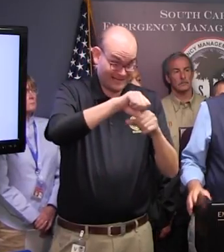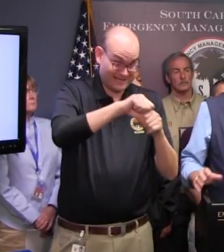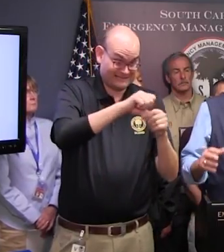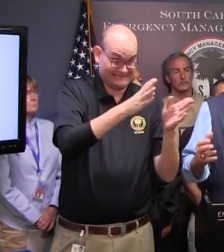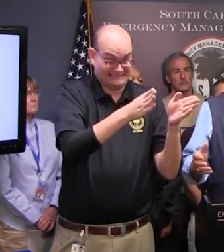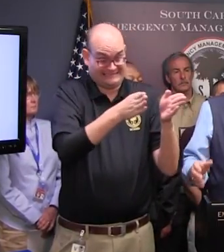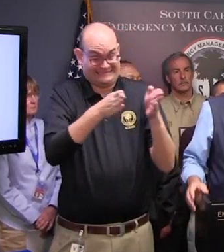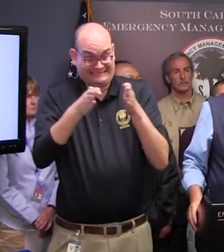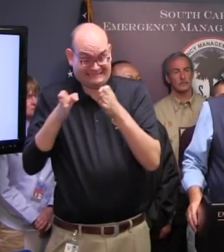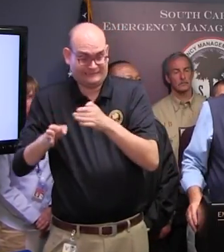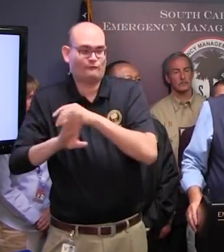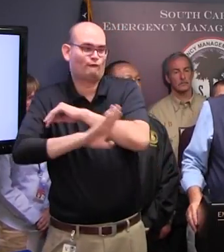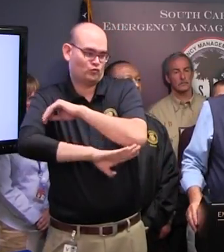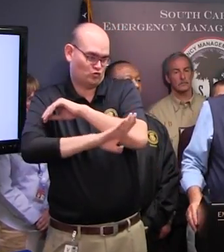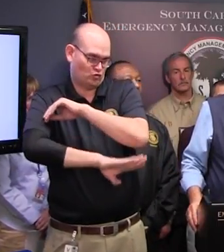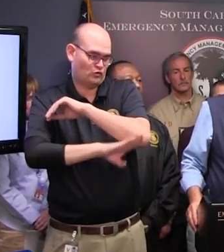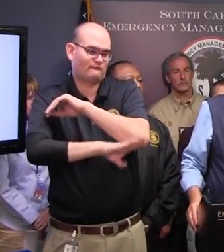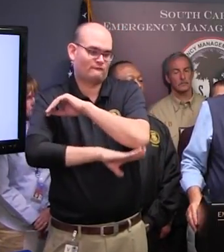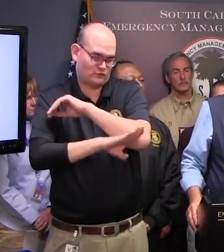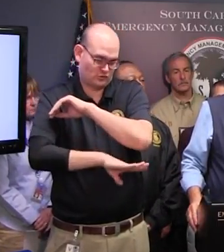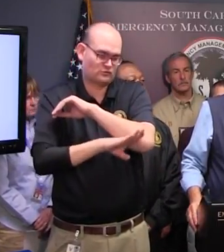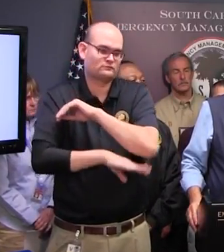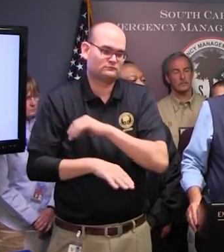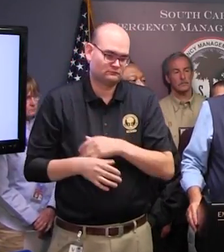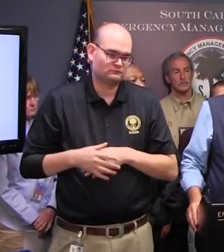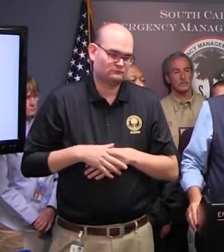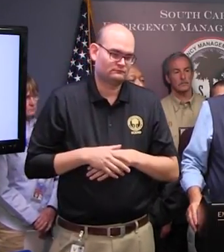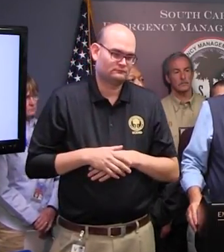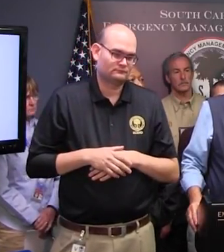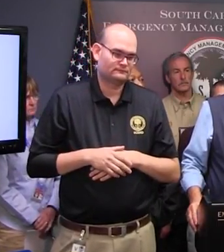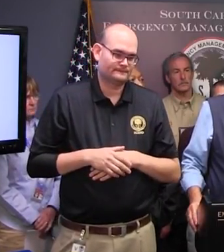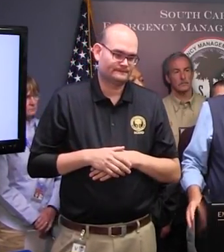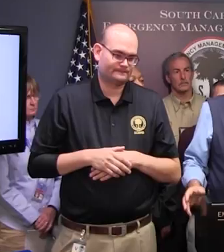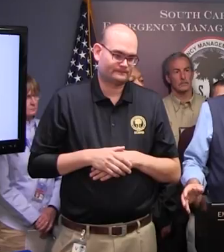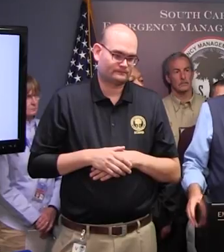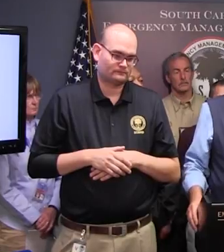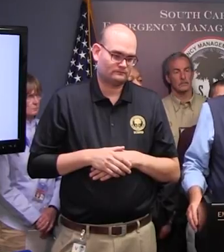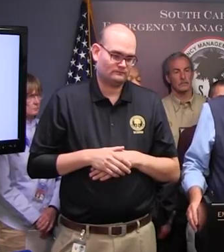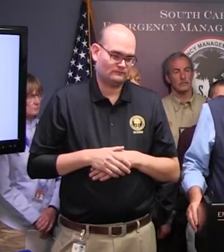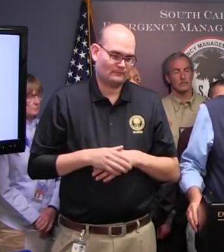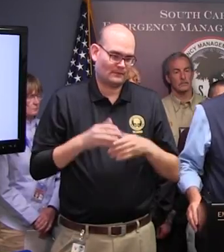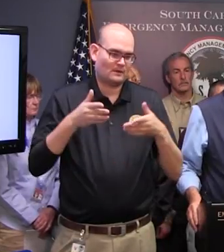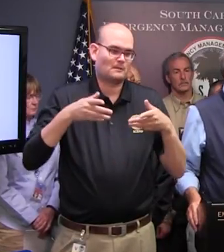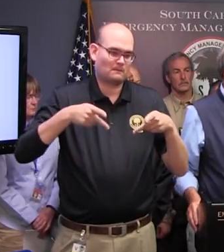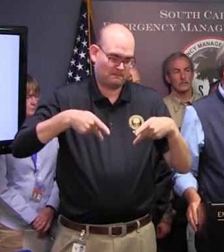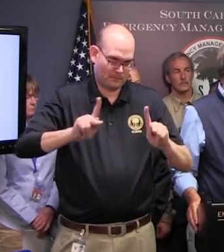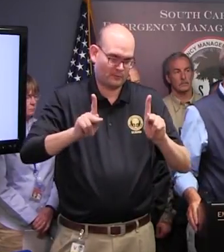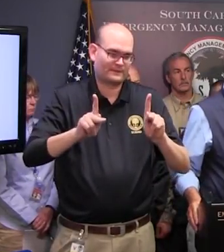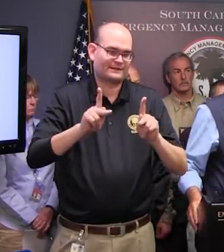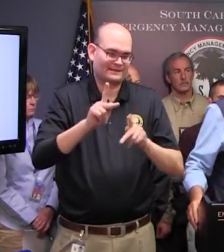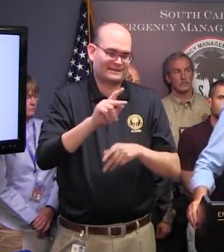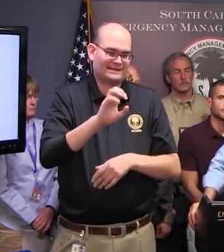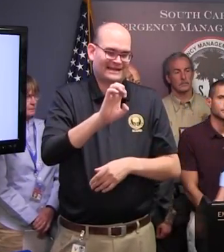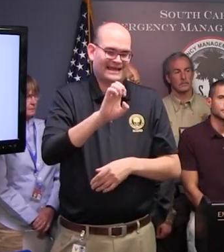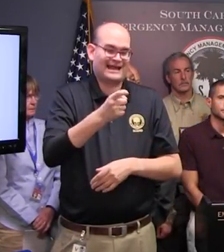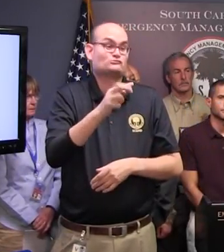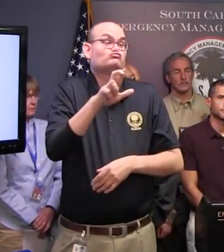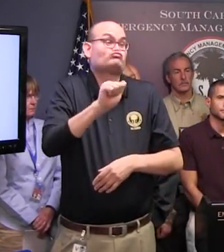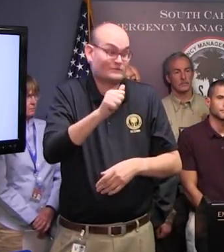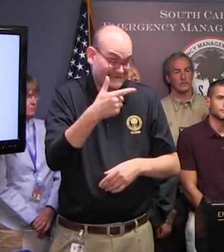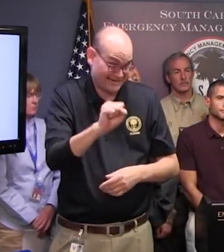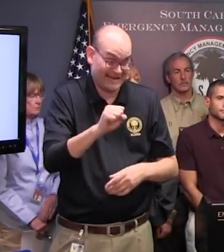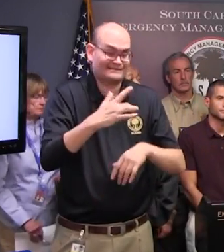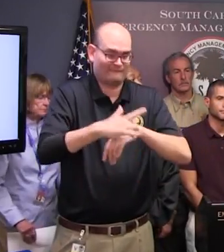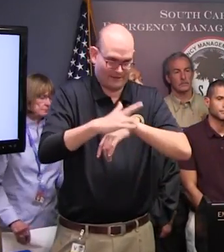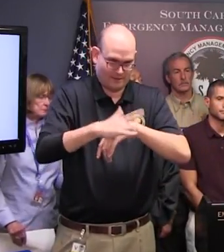that, so that summertime gasoline will be used through October 31st. Thank you, Governor. Thank you, Commissioner. Department